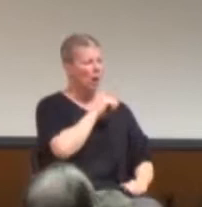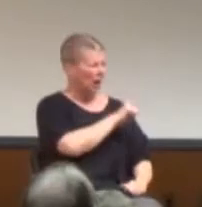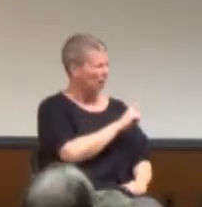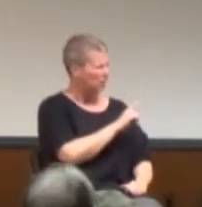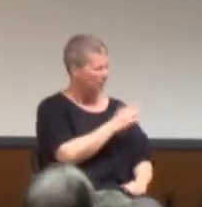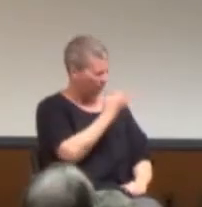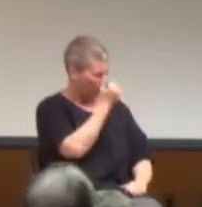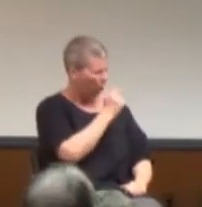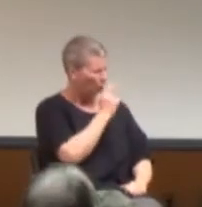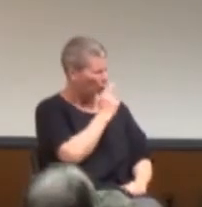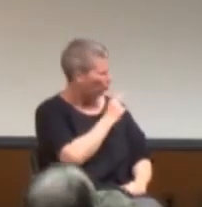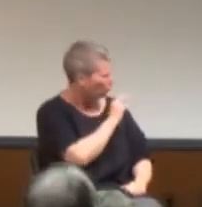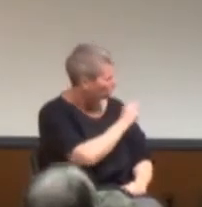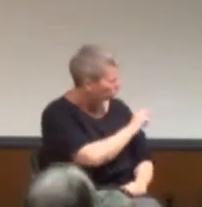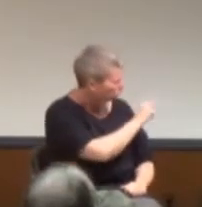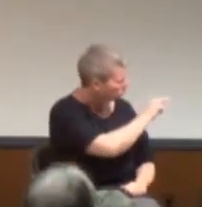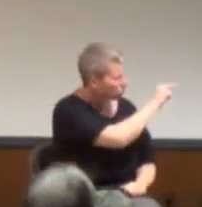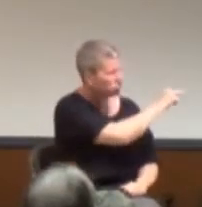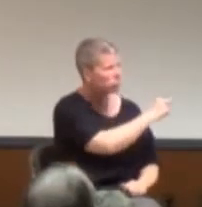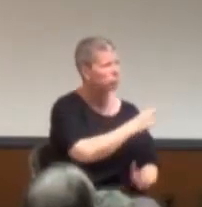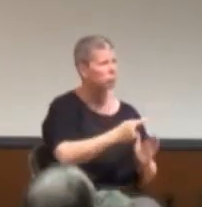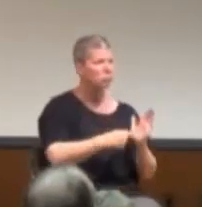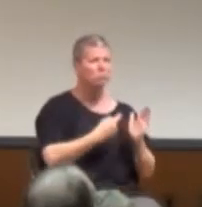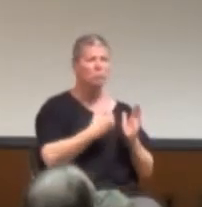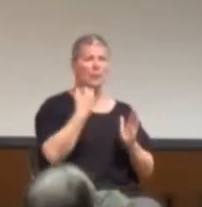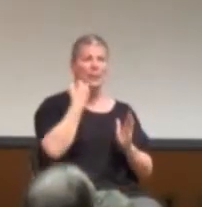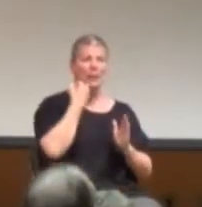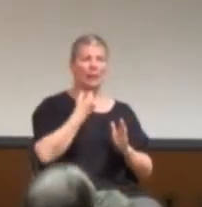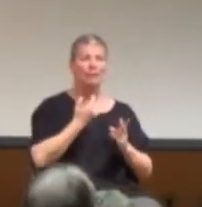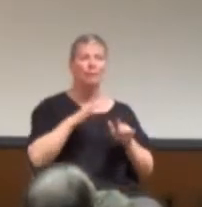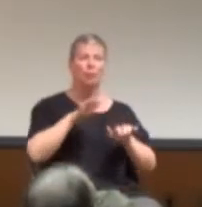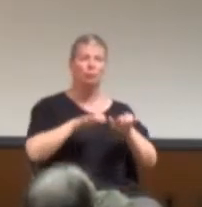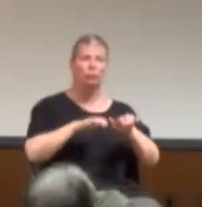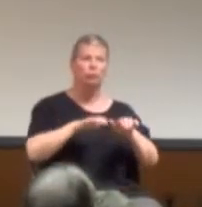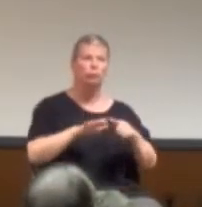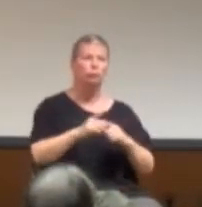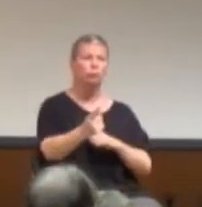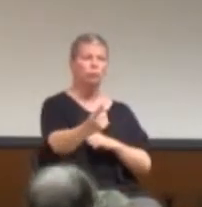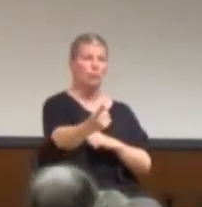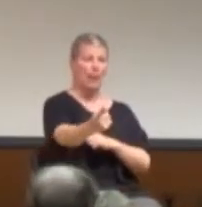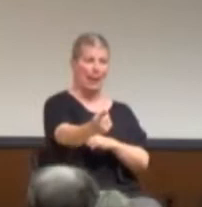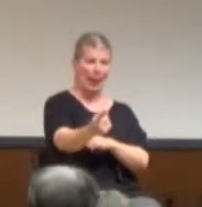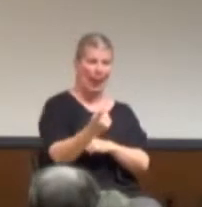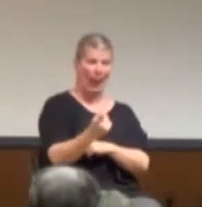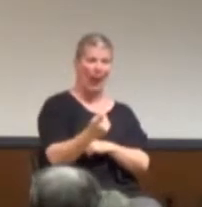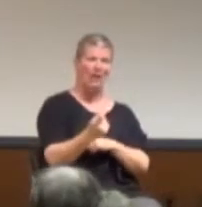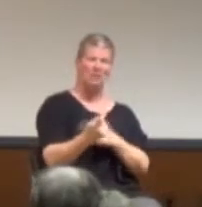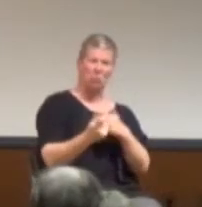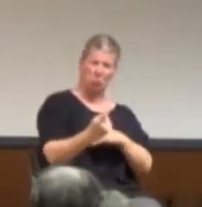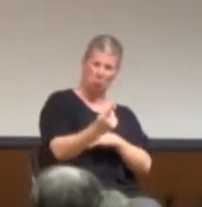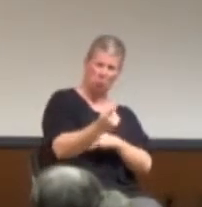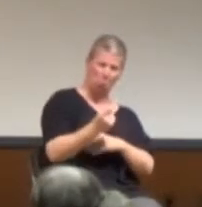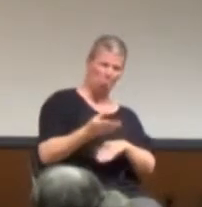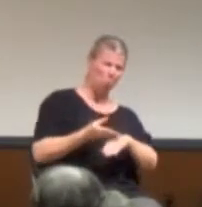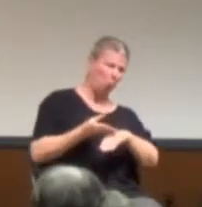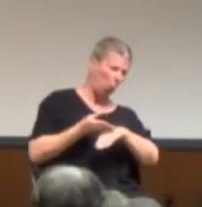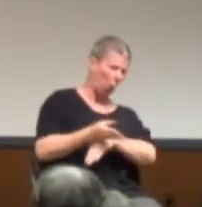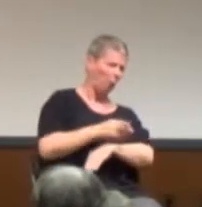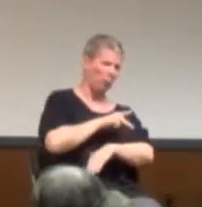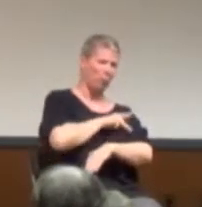mentioned, you know, not answer questions that you feel are too personal. But as we face an issue, how do you walk the line between what is